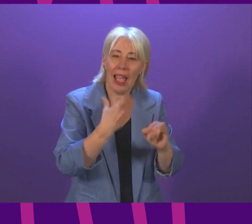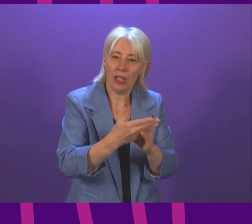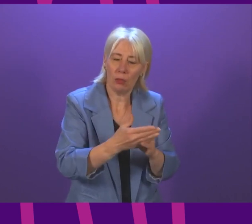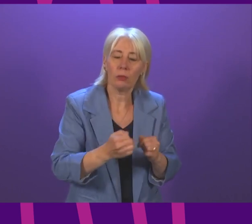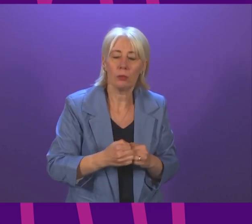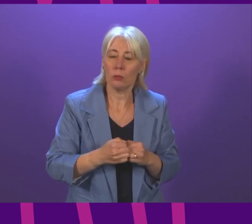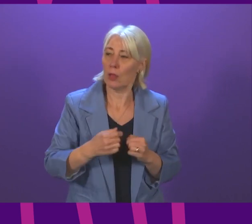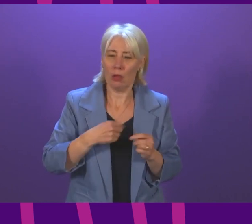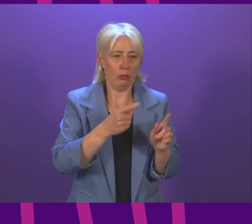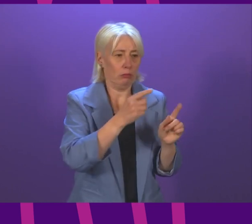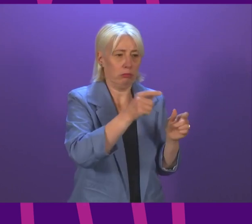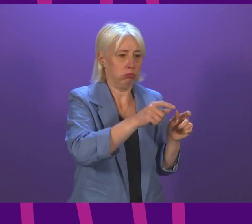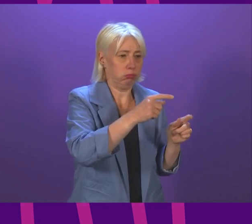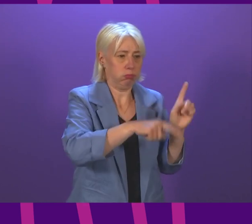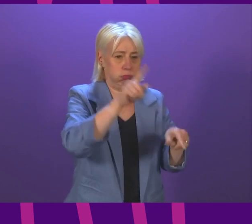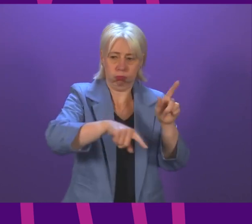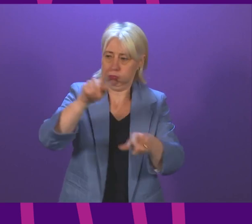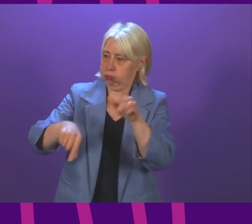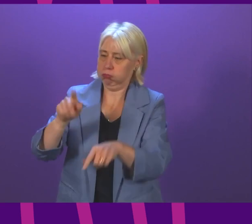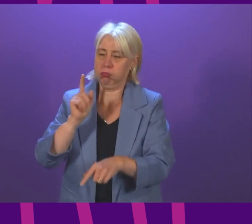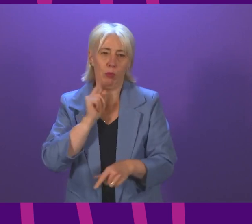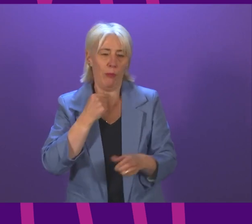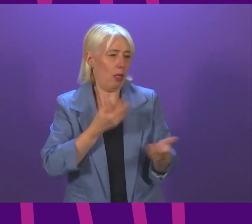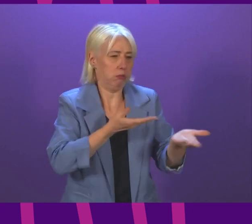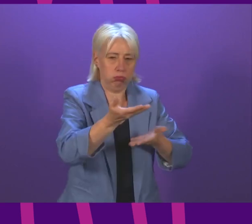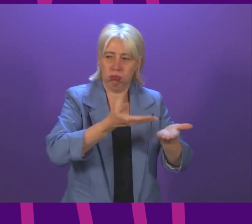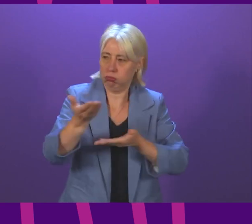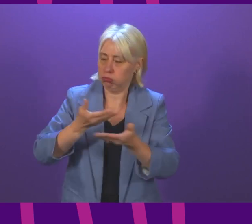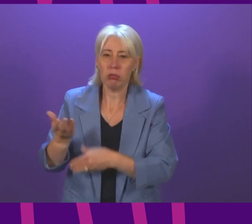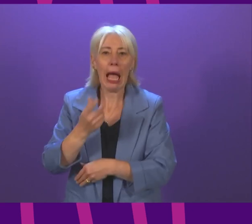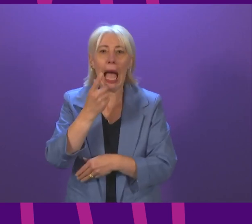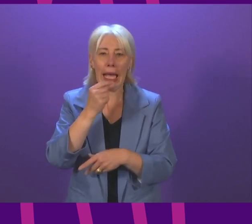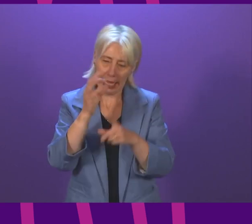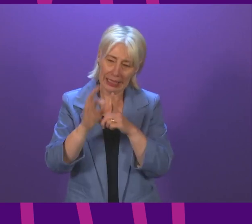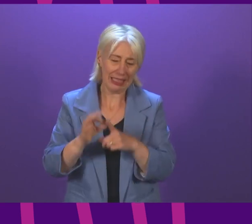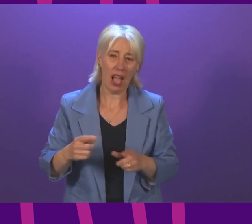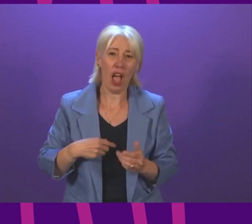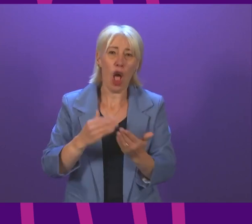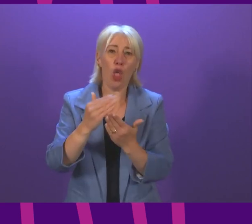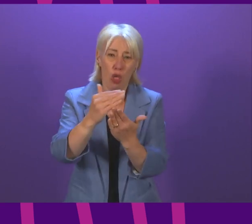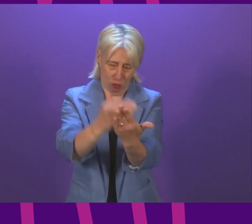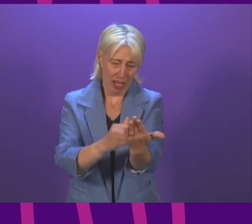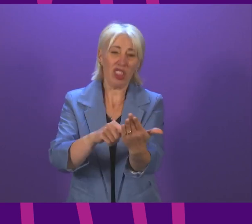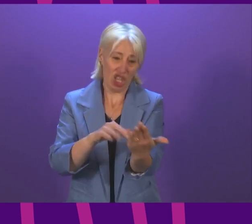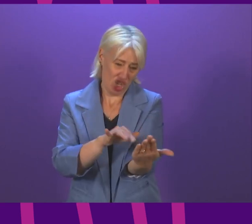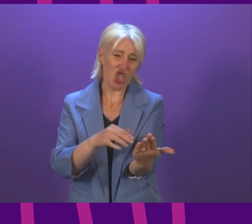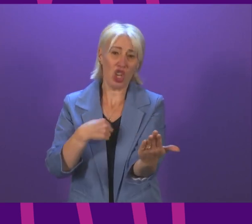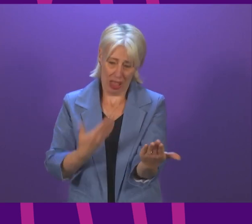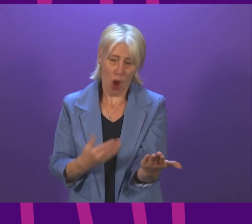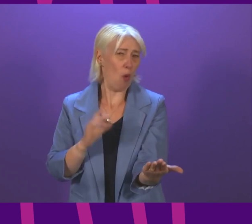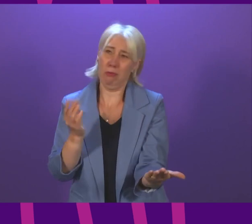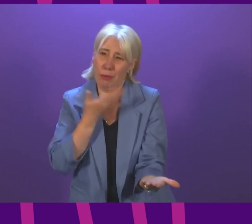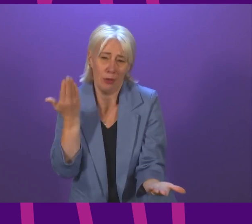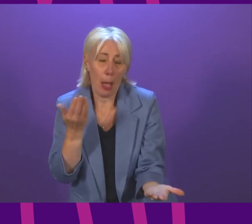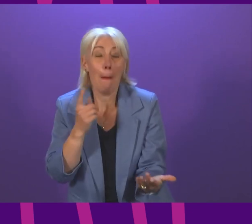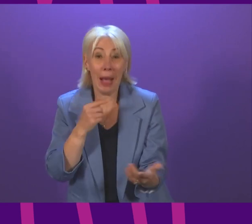of stakeholders. I'm more than happy to go into detail or provide. I don't have the regulations in front of me right now. I'm very happy to come